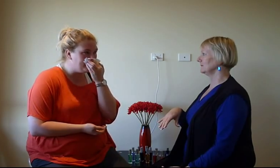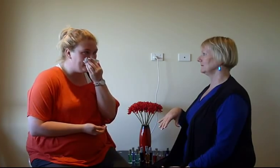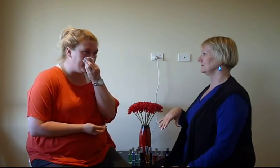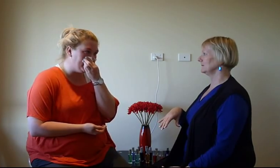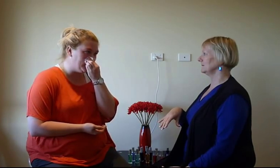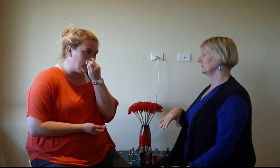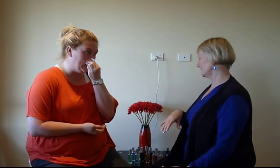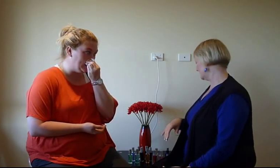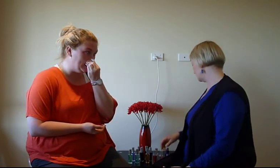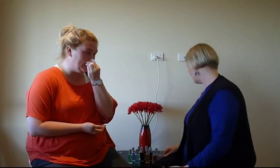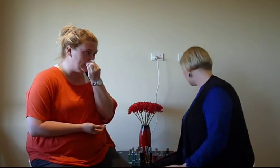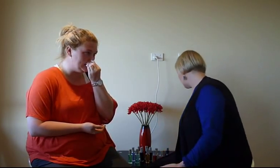Purple. Mm-hmm.